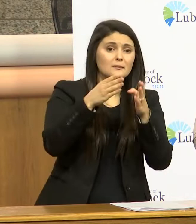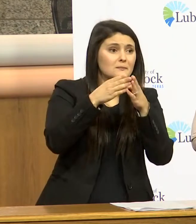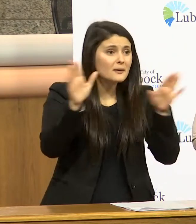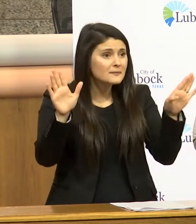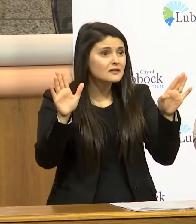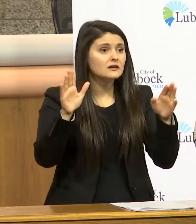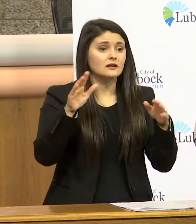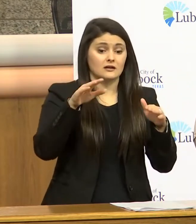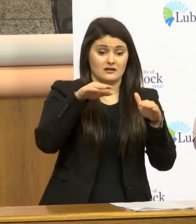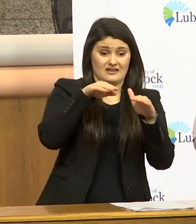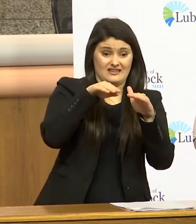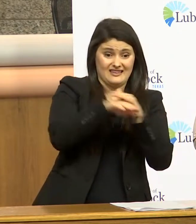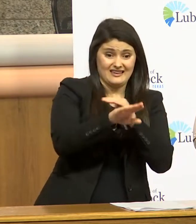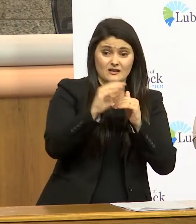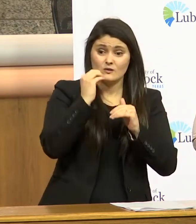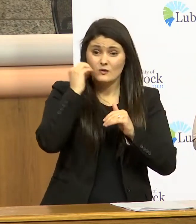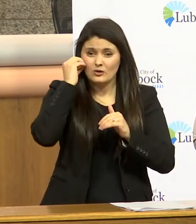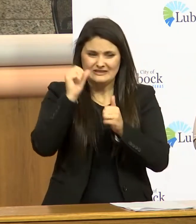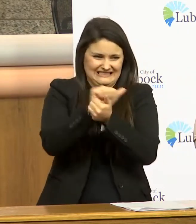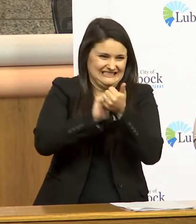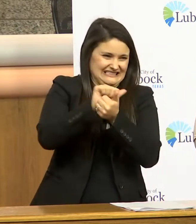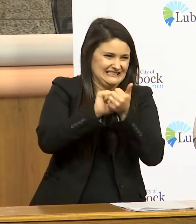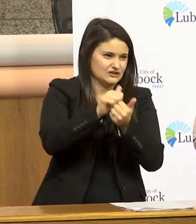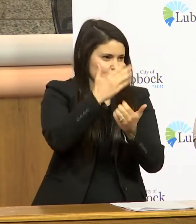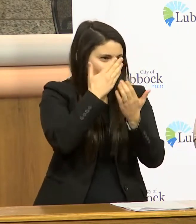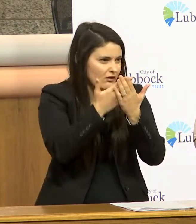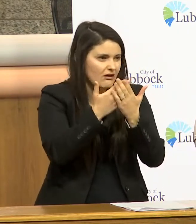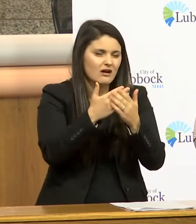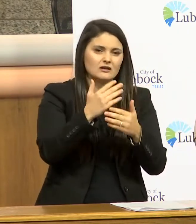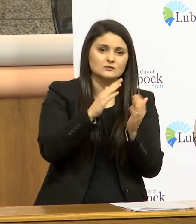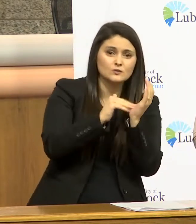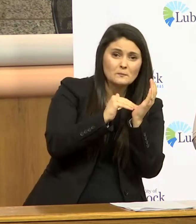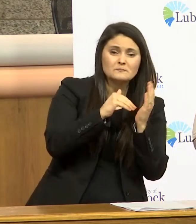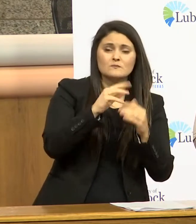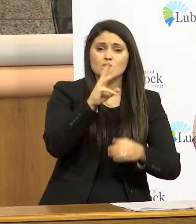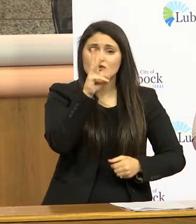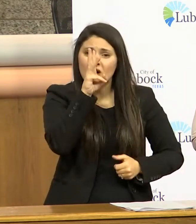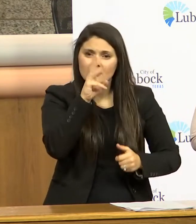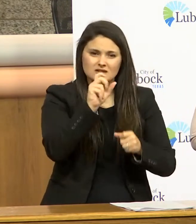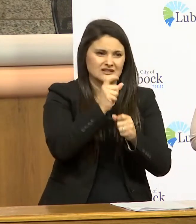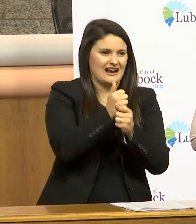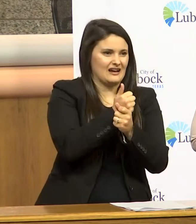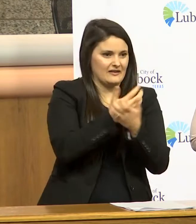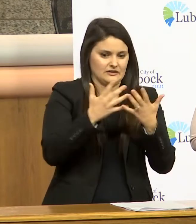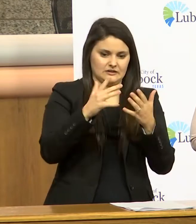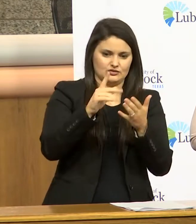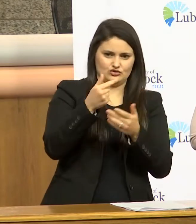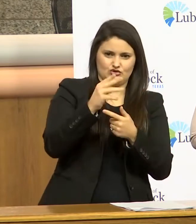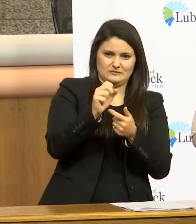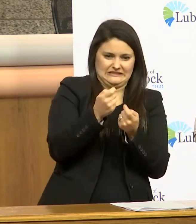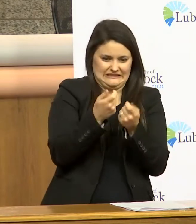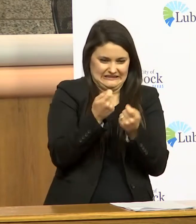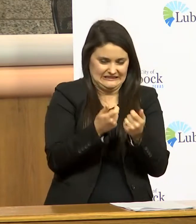as soon as you walk in that house wash those hands real well with soap and water to make sure we get rid of any of those germs